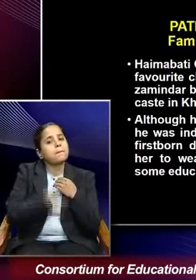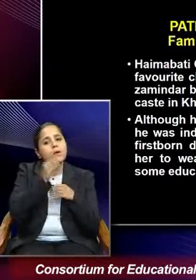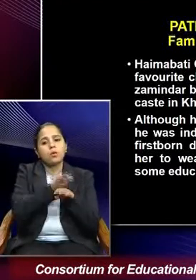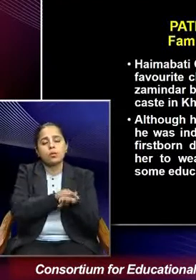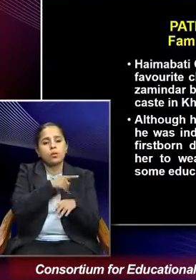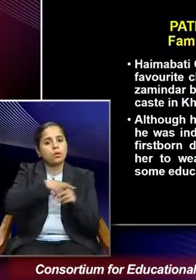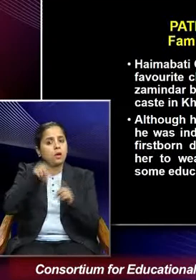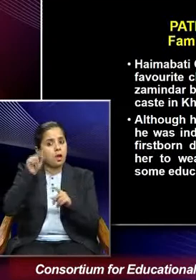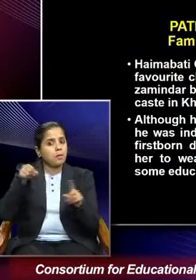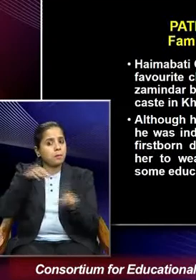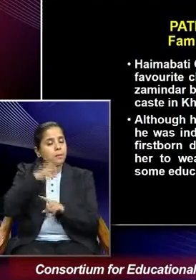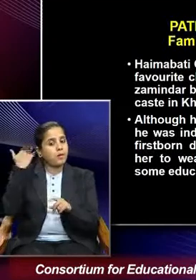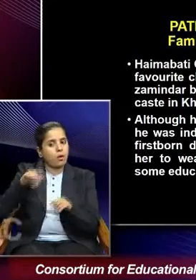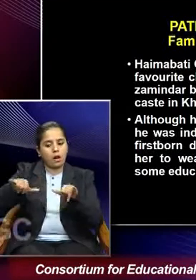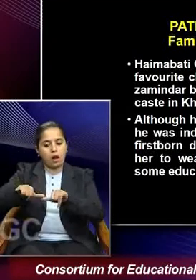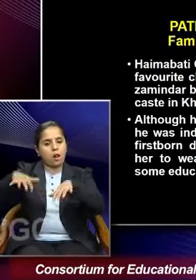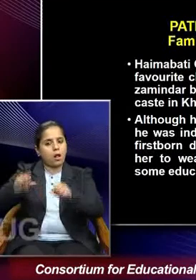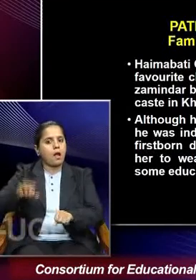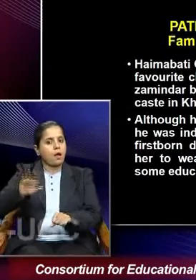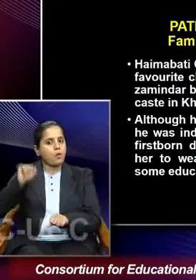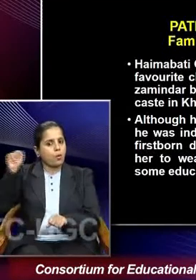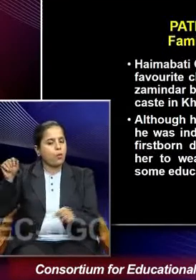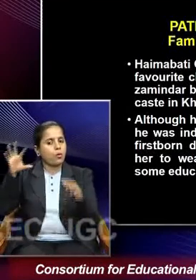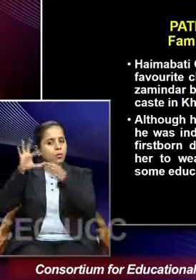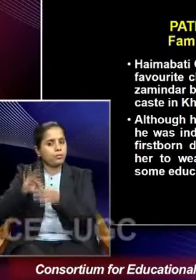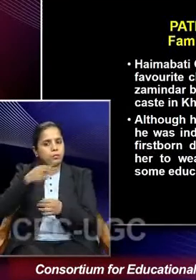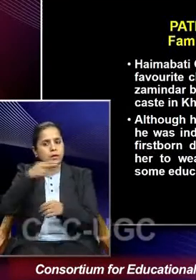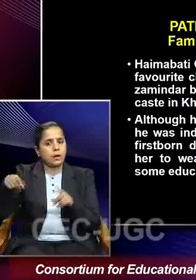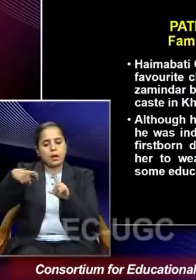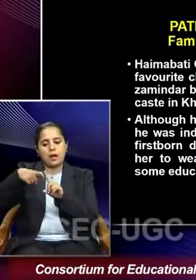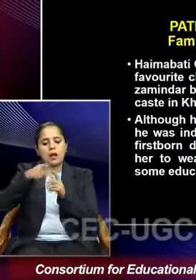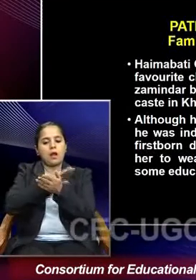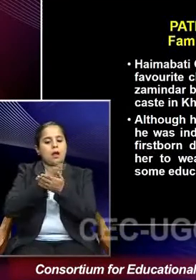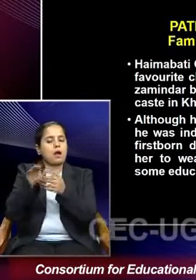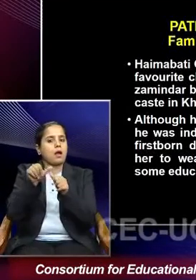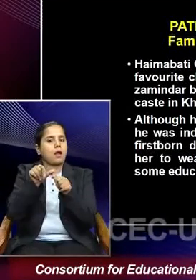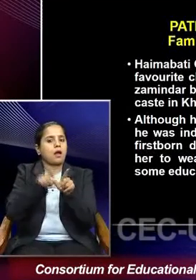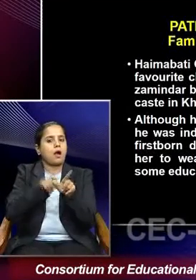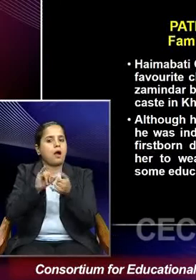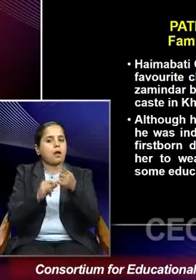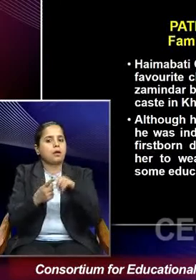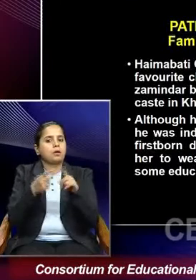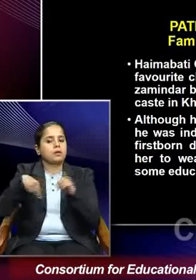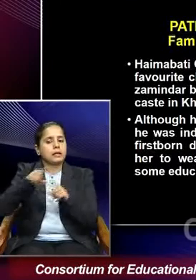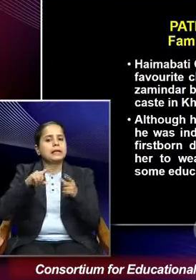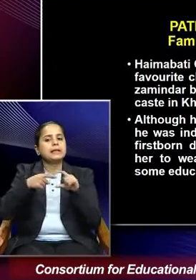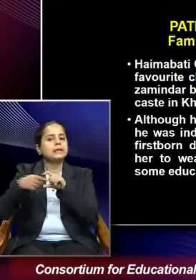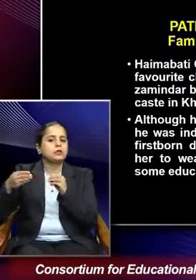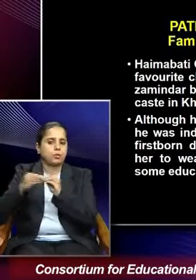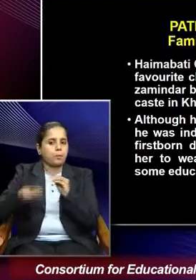affluent zamidar belonging to the Kayastha caste in Khulna in East Bengal.